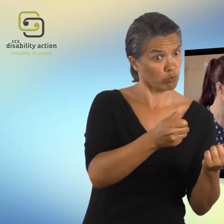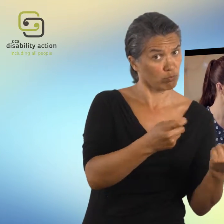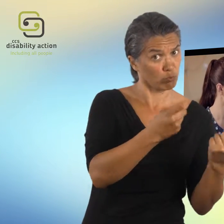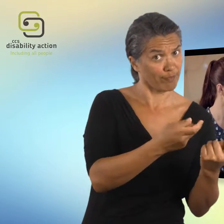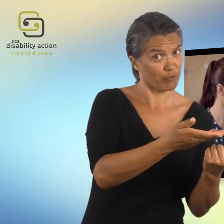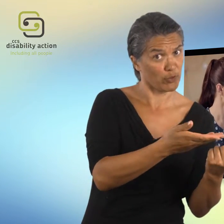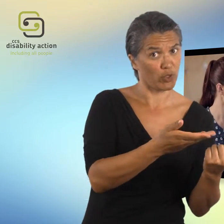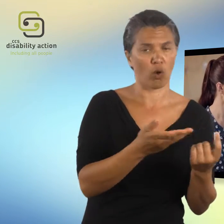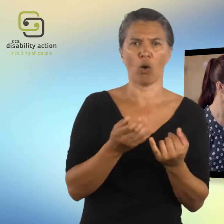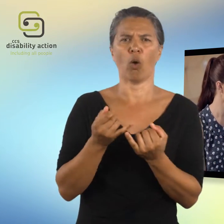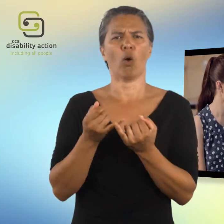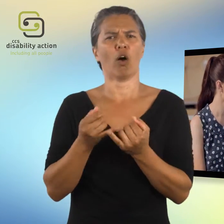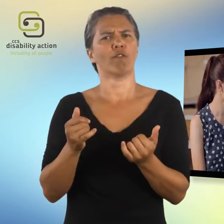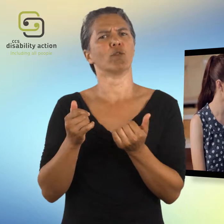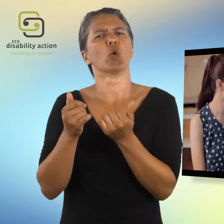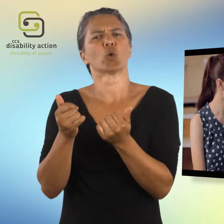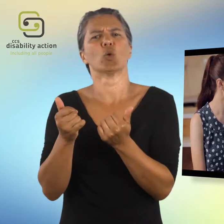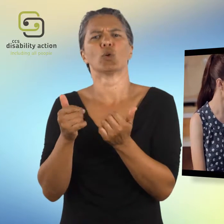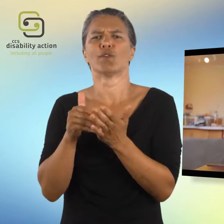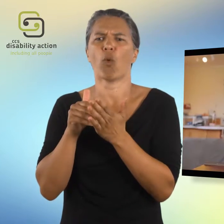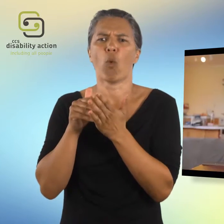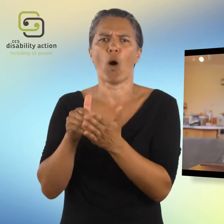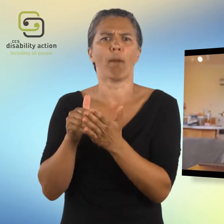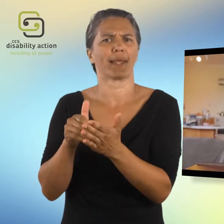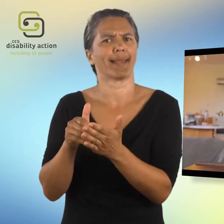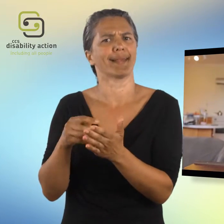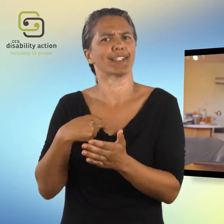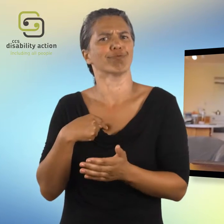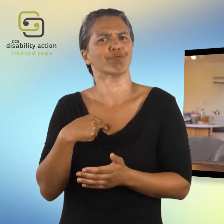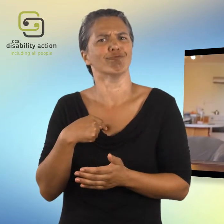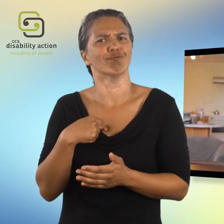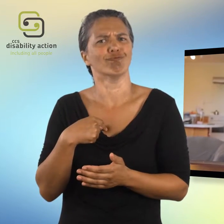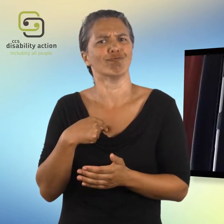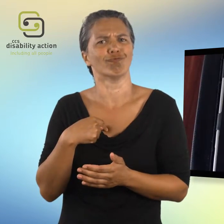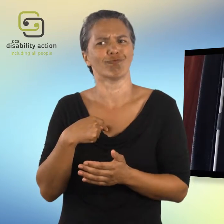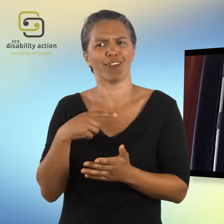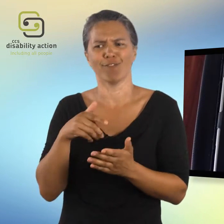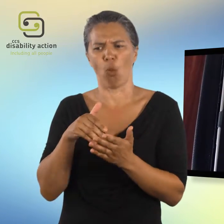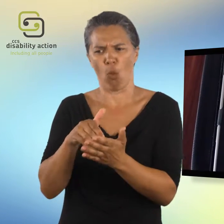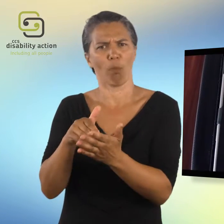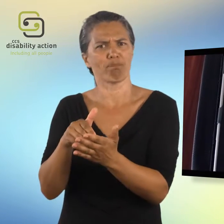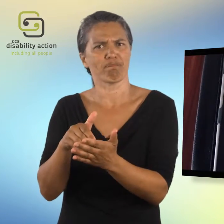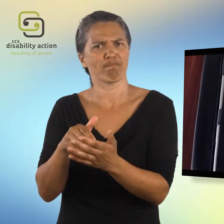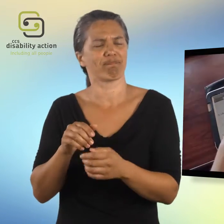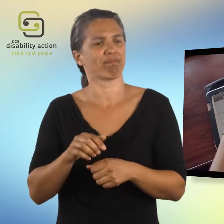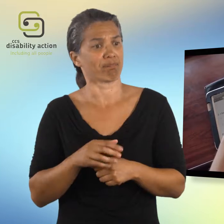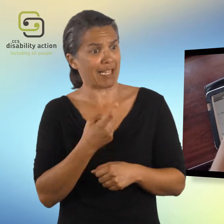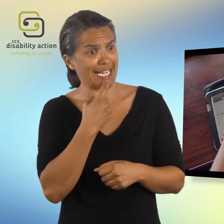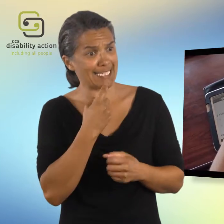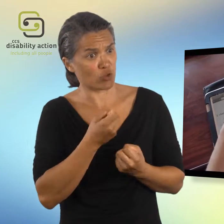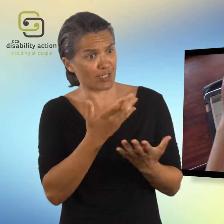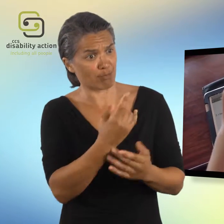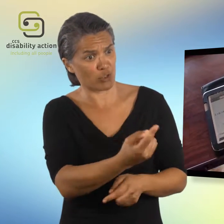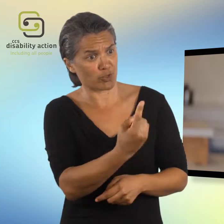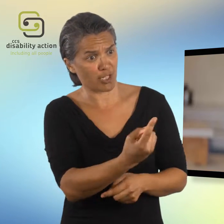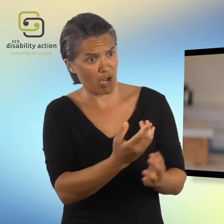It's really good for help but anyway, for more things. Was it easier for you